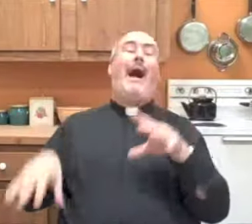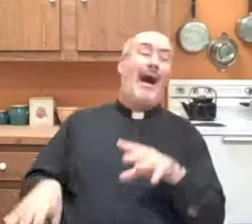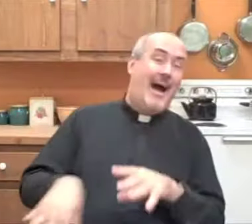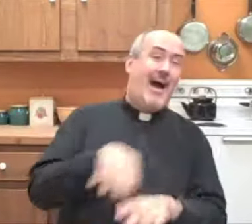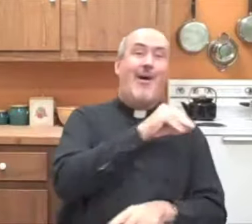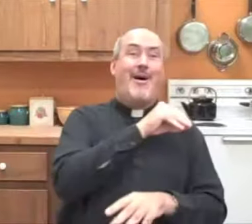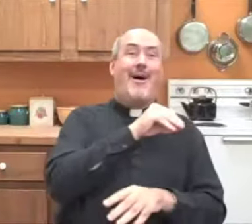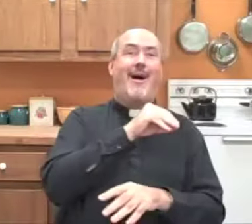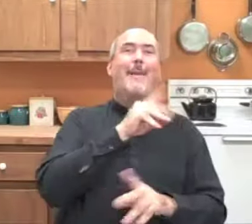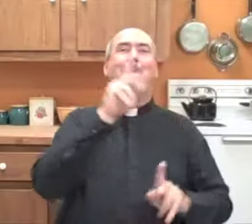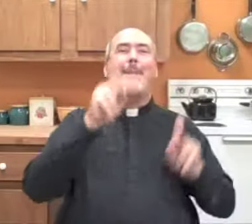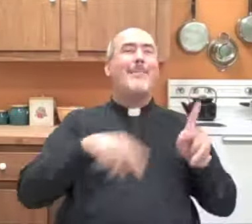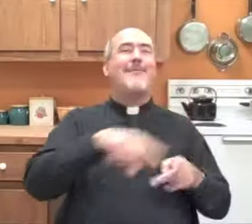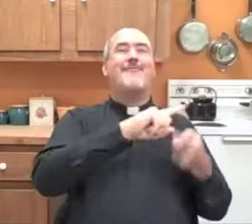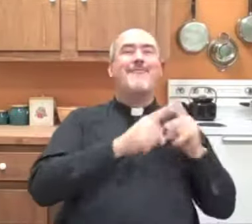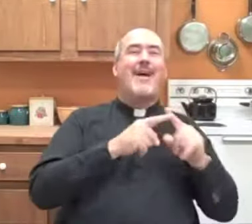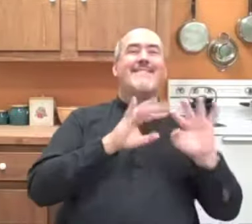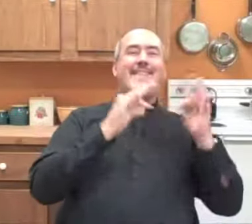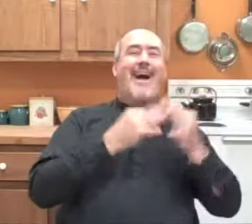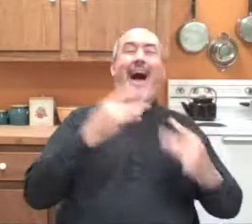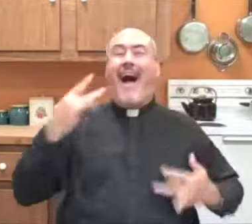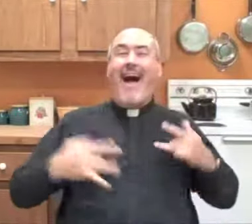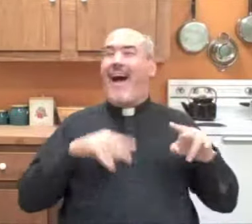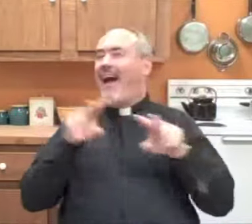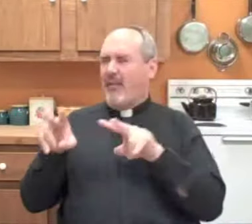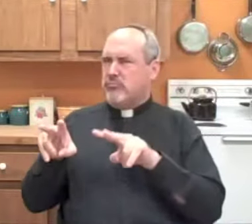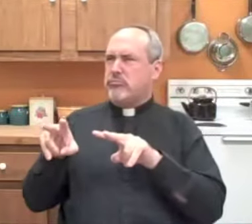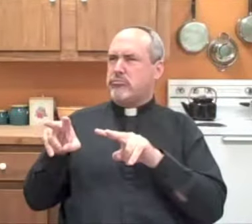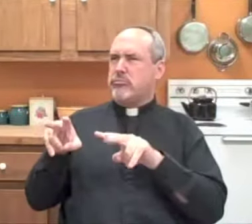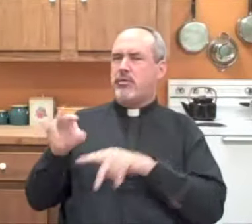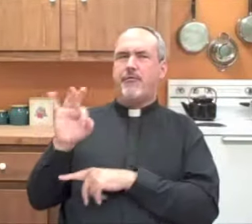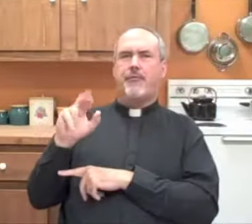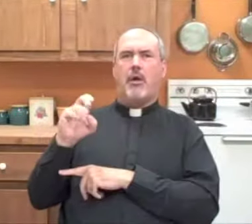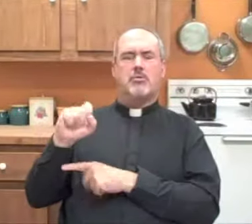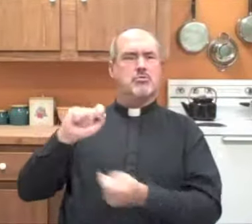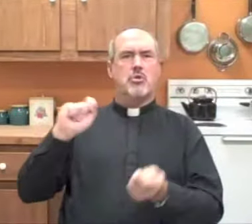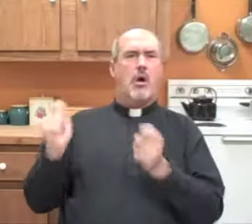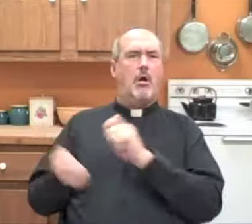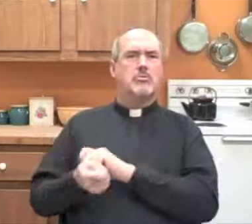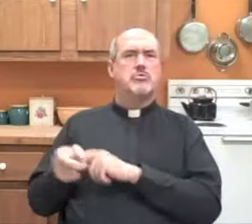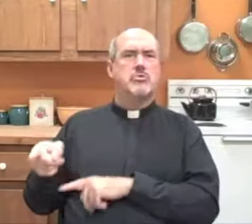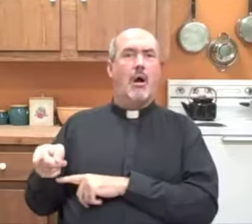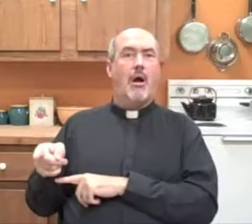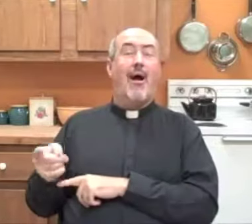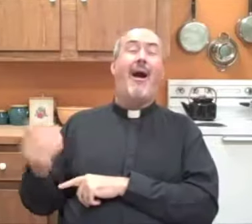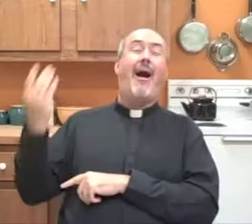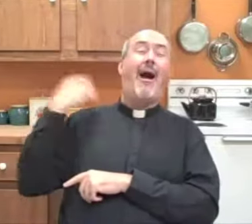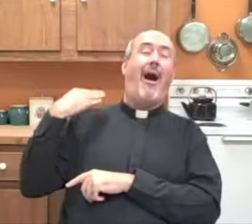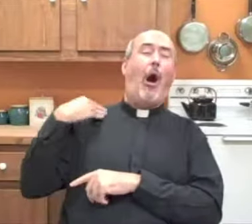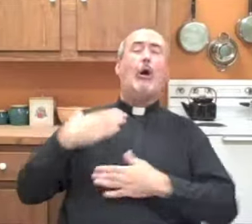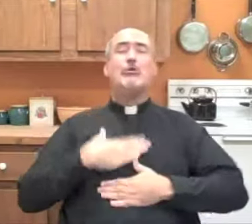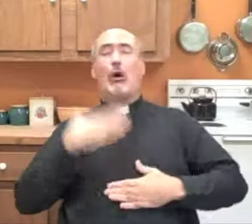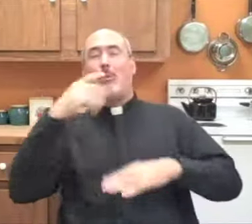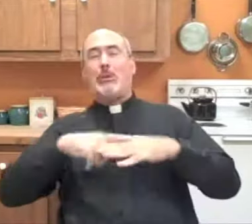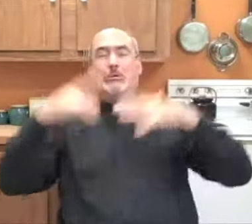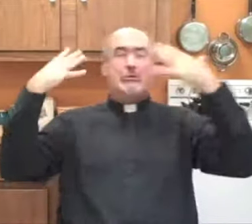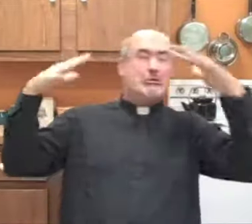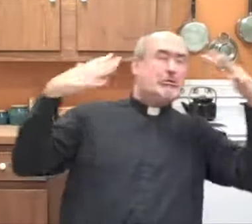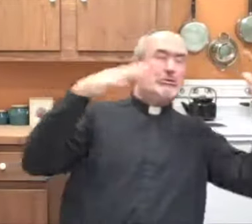When the year was over, and he was out of prison, all of his friends were excited to see him, but noticed that he had undergone a tremendous change.